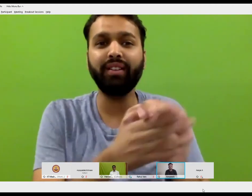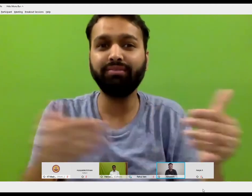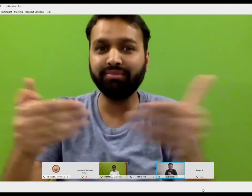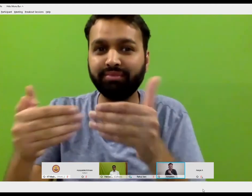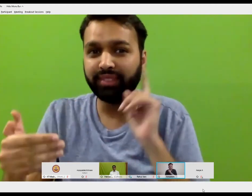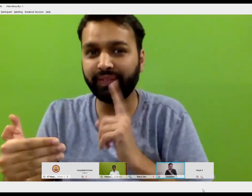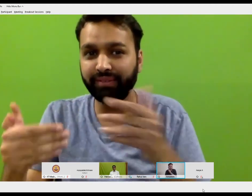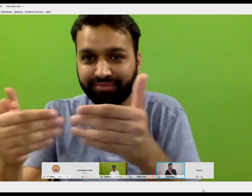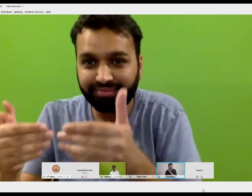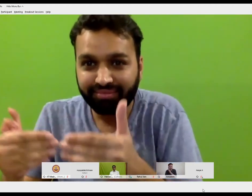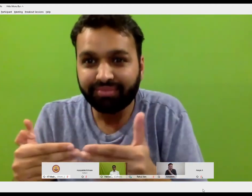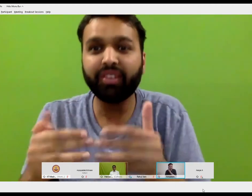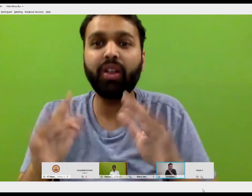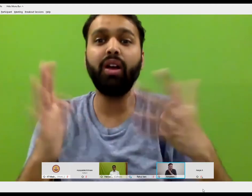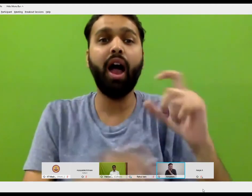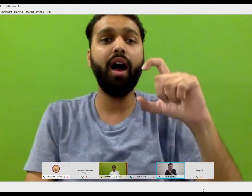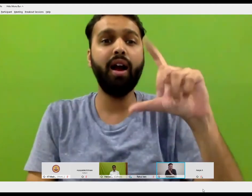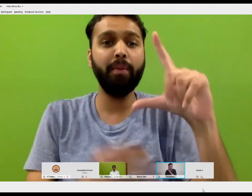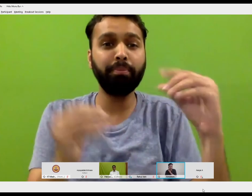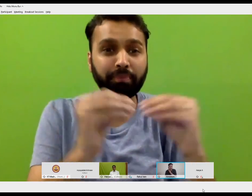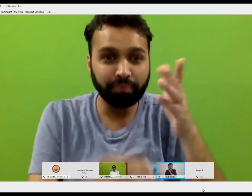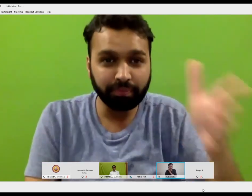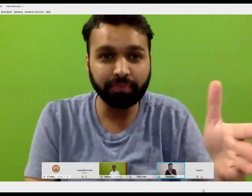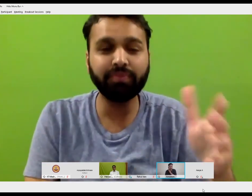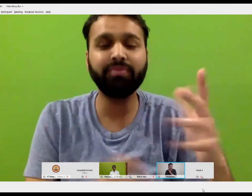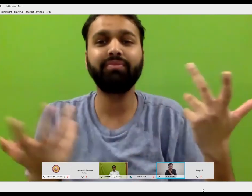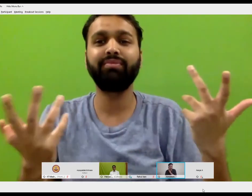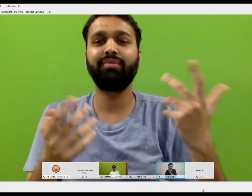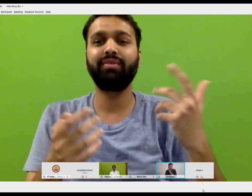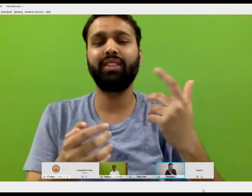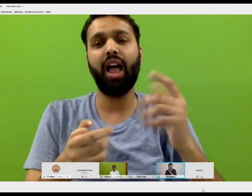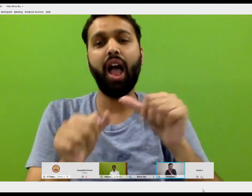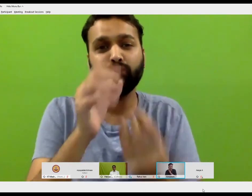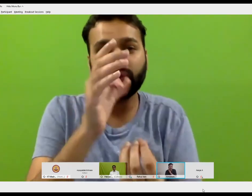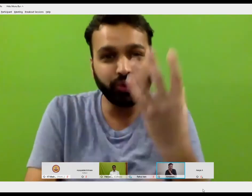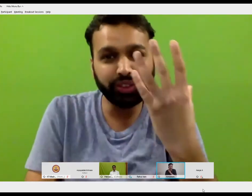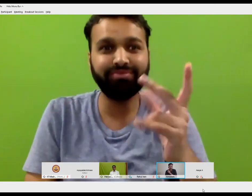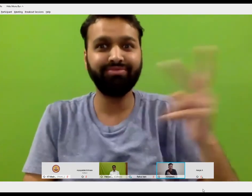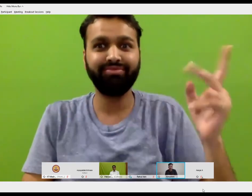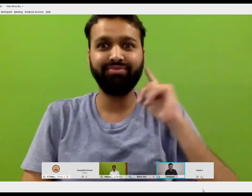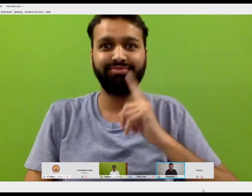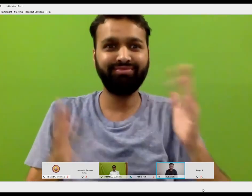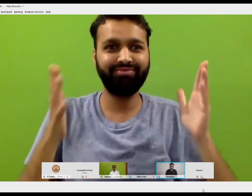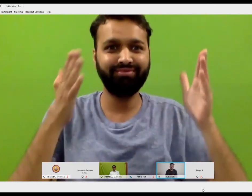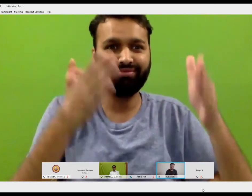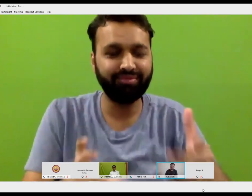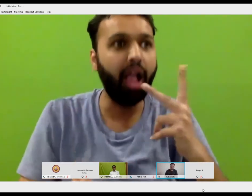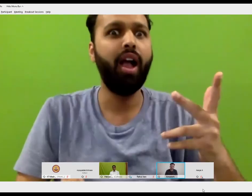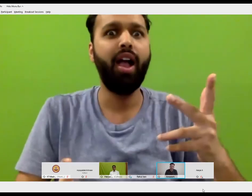or when they meet other deaf people outside or when they go to the clubs or go to the deaf associations,